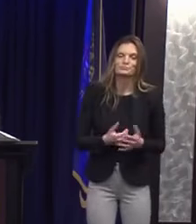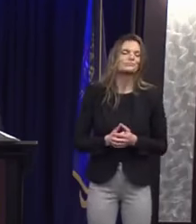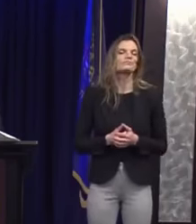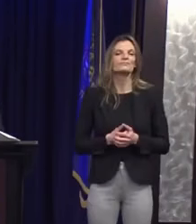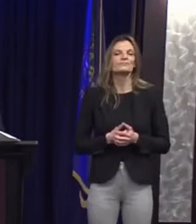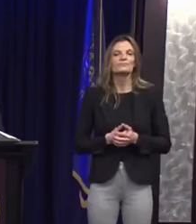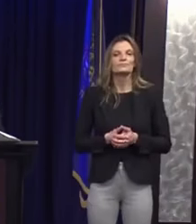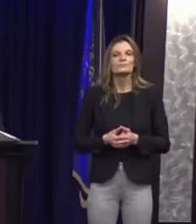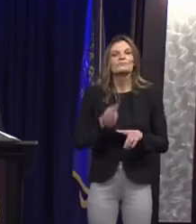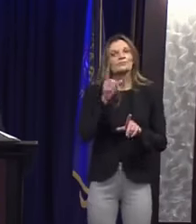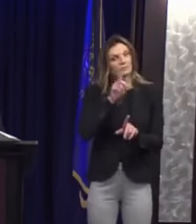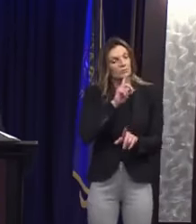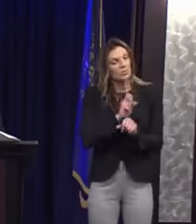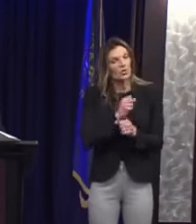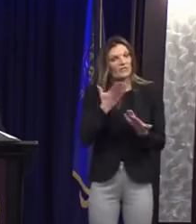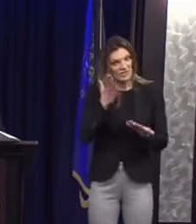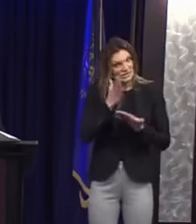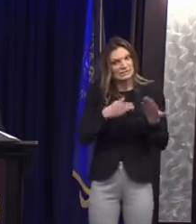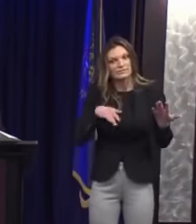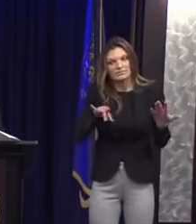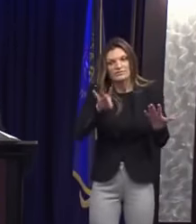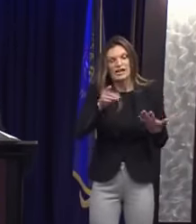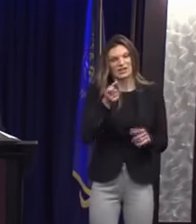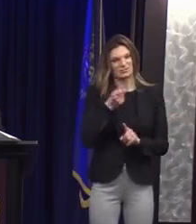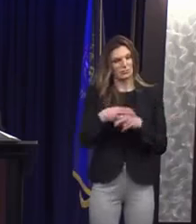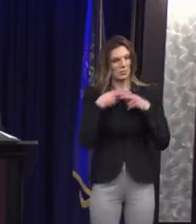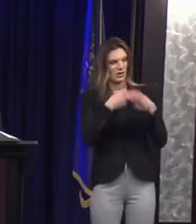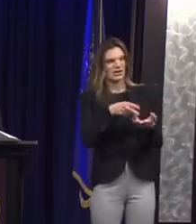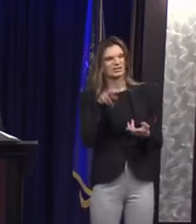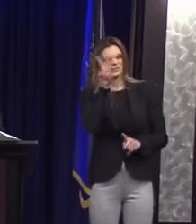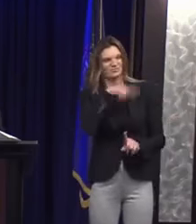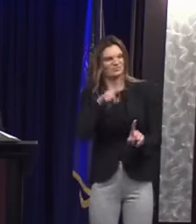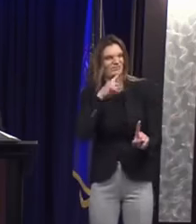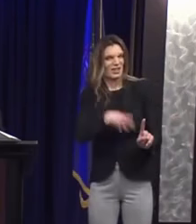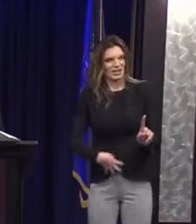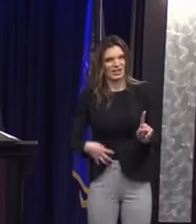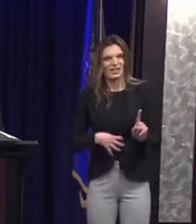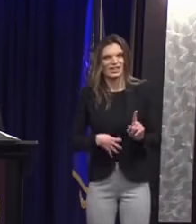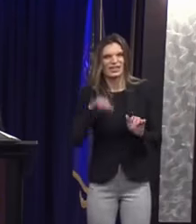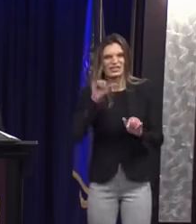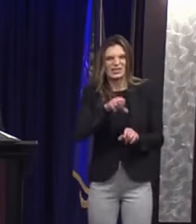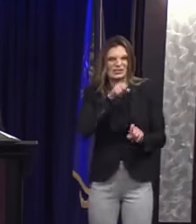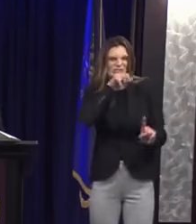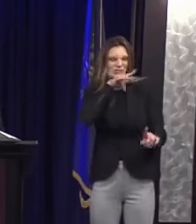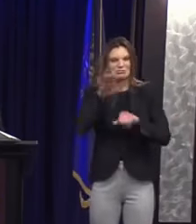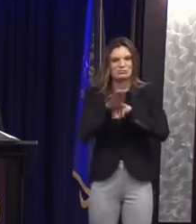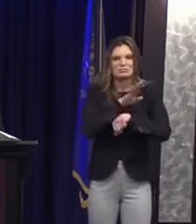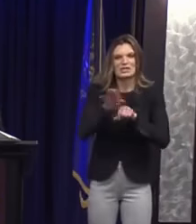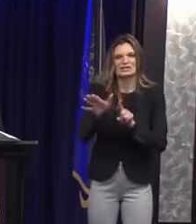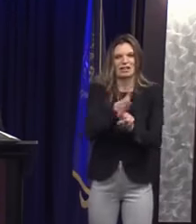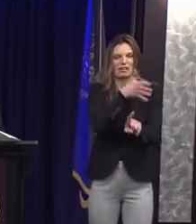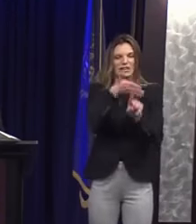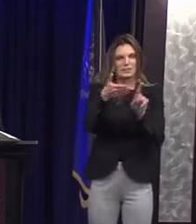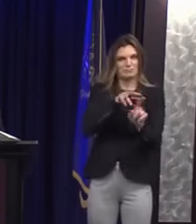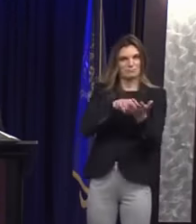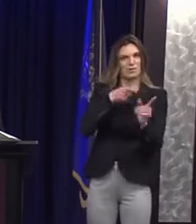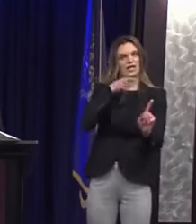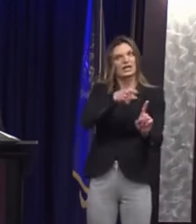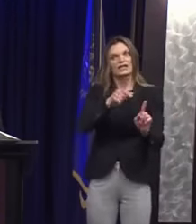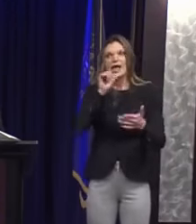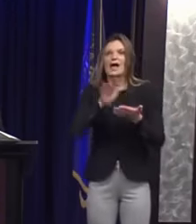did find evidence of unsavory practices and sleazy tactics by petition circulators,